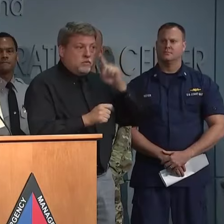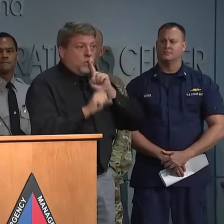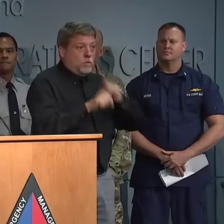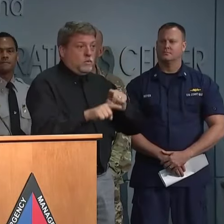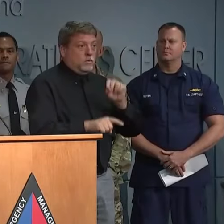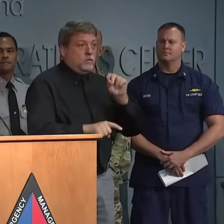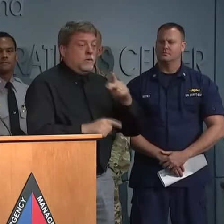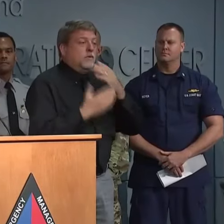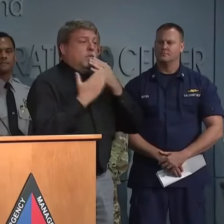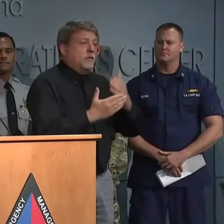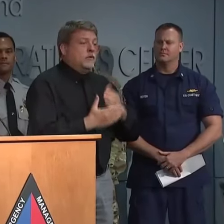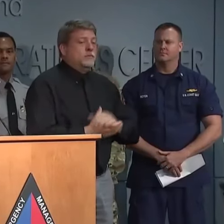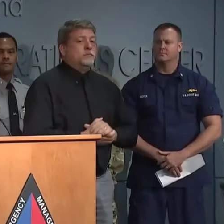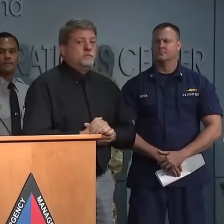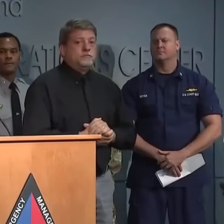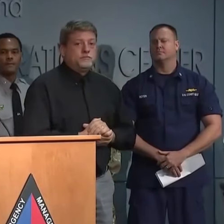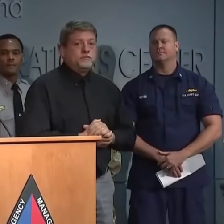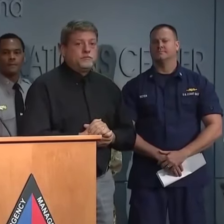much and thank you Governor.